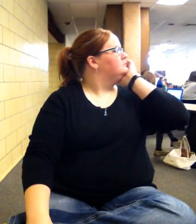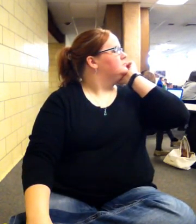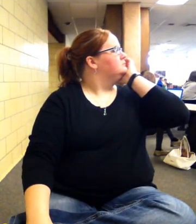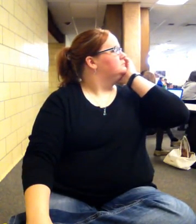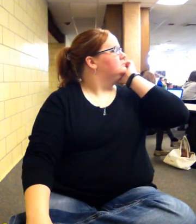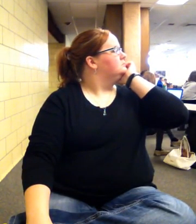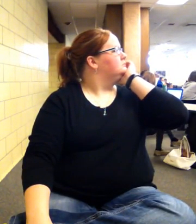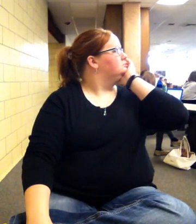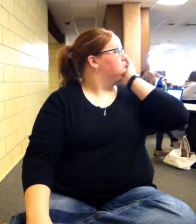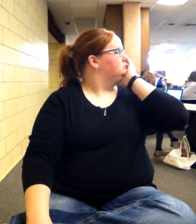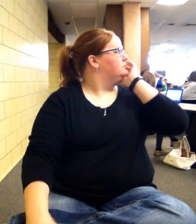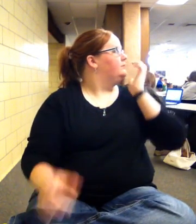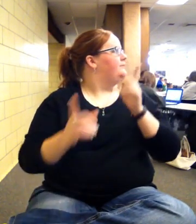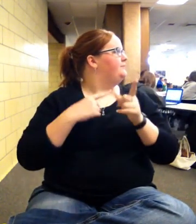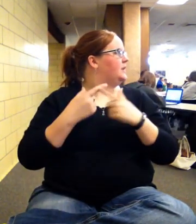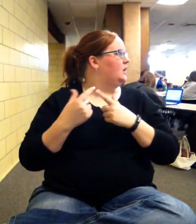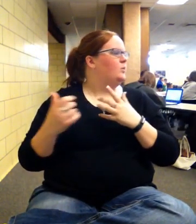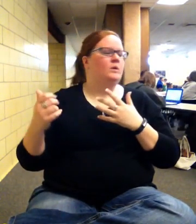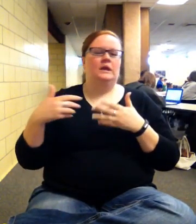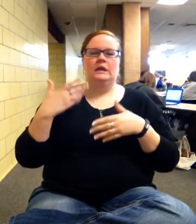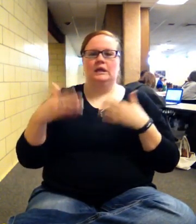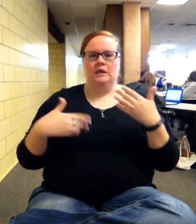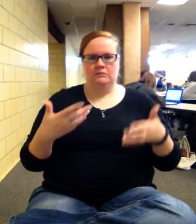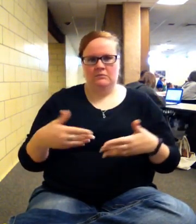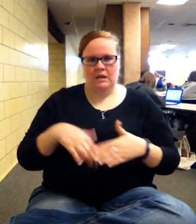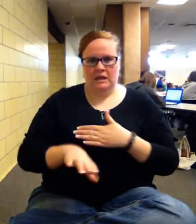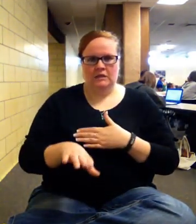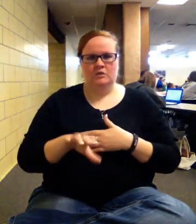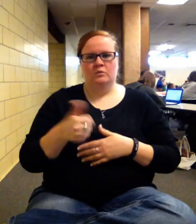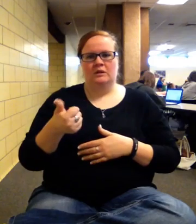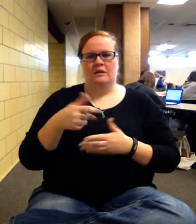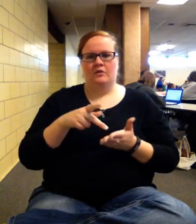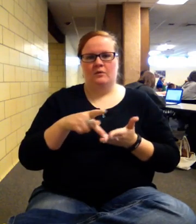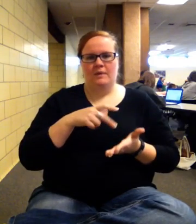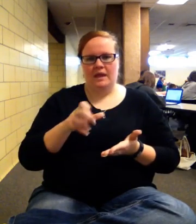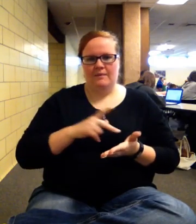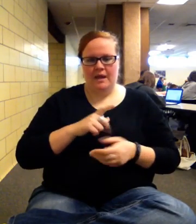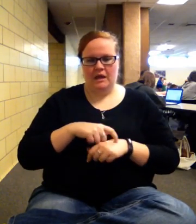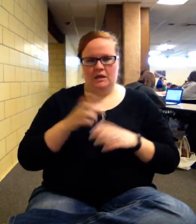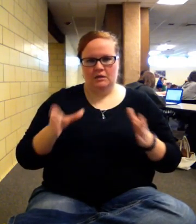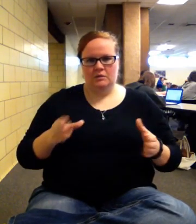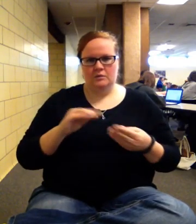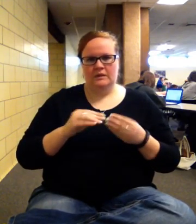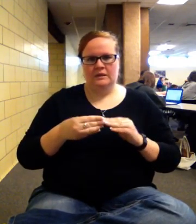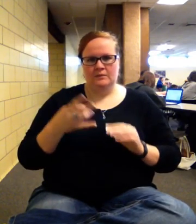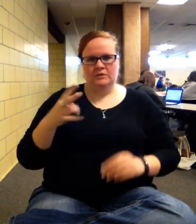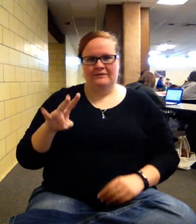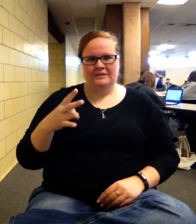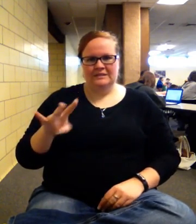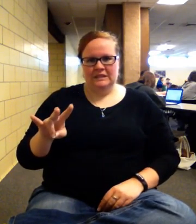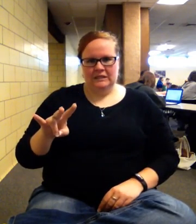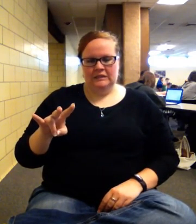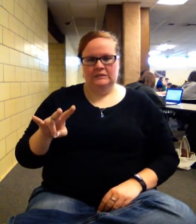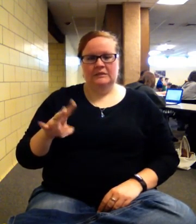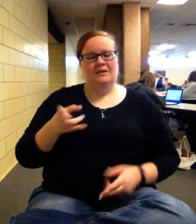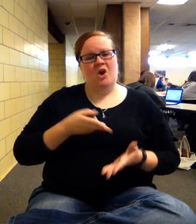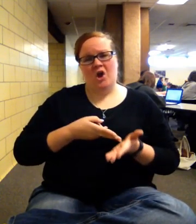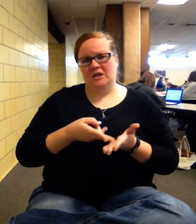And then we just kind of get back into another payback period on number 17. And honestly, what I did,